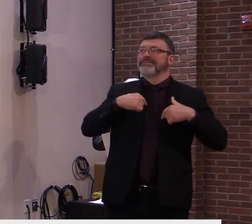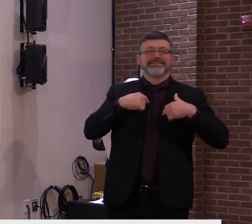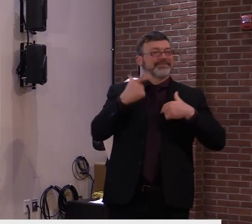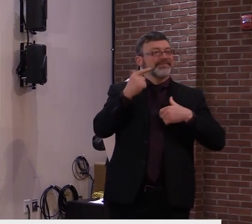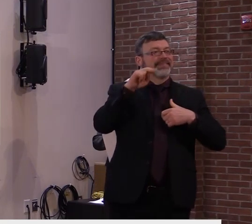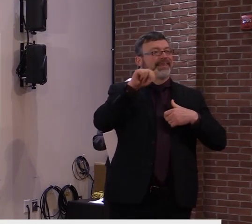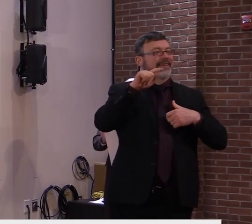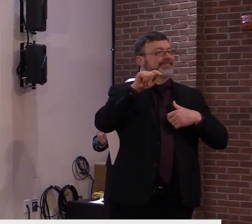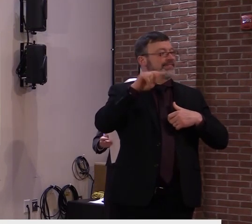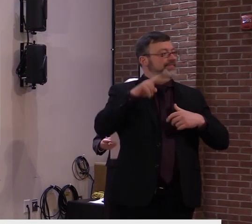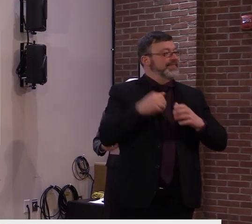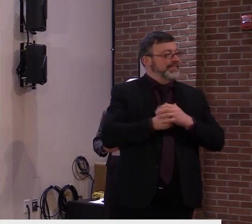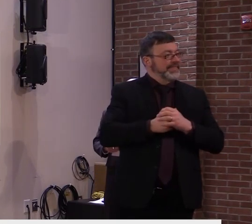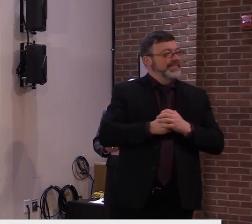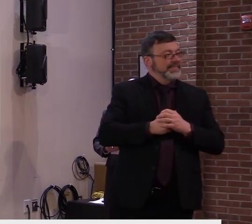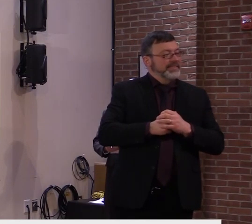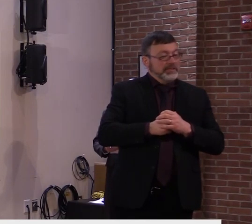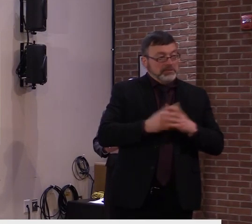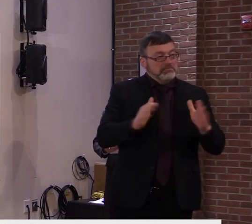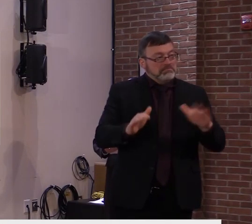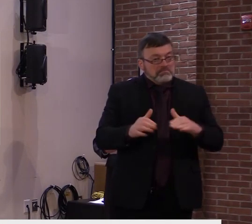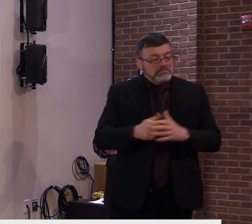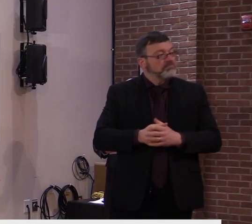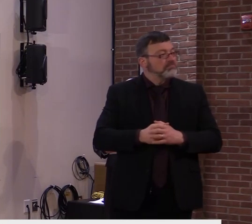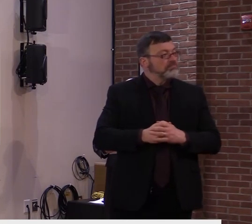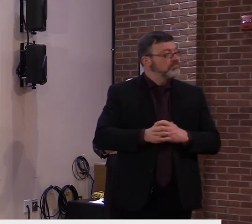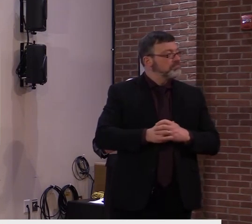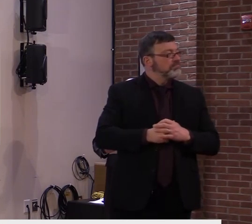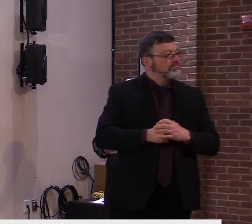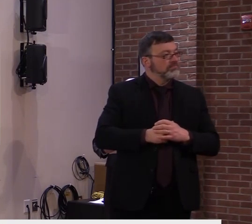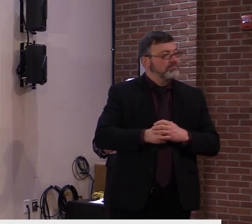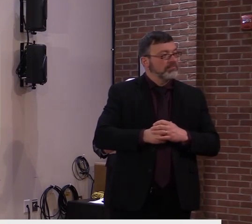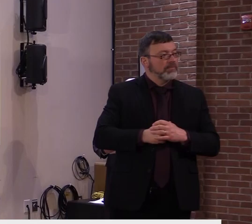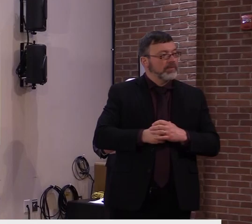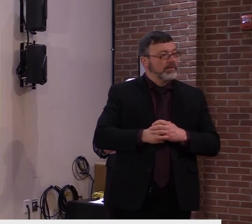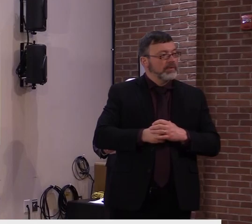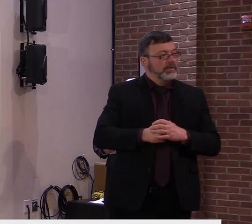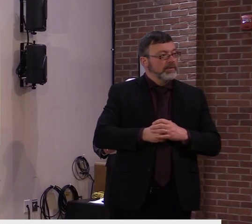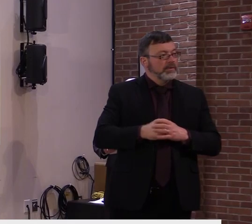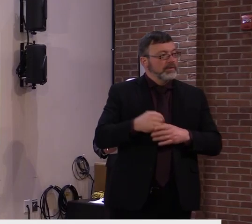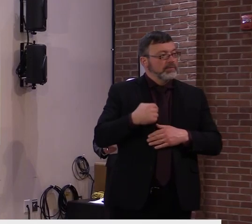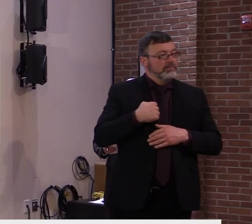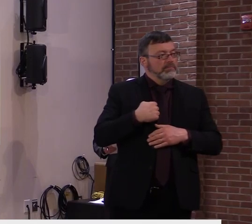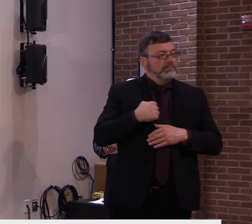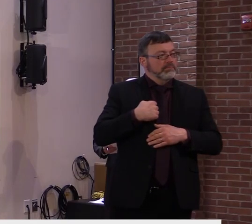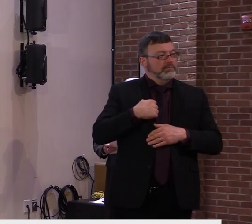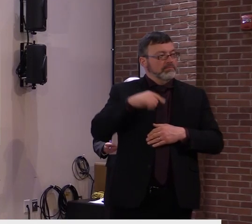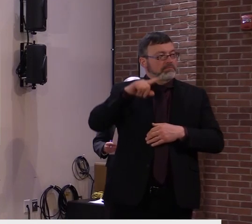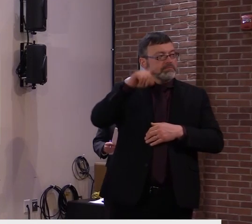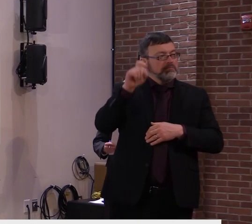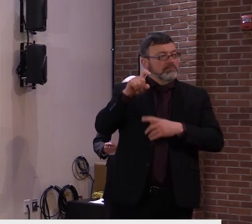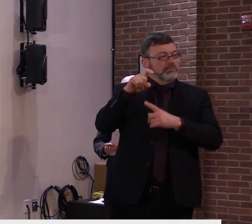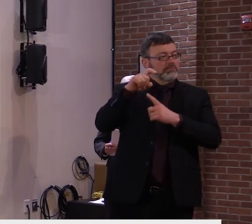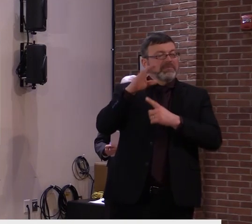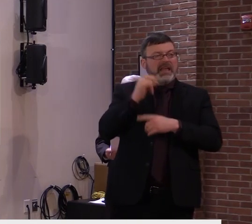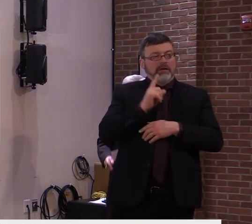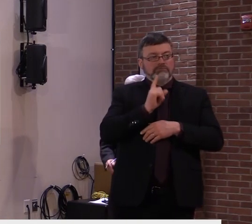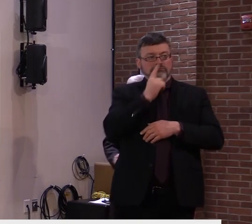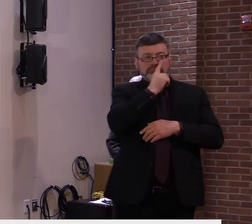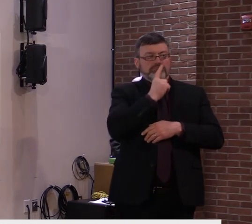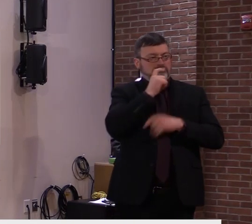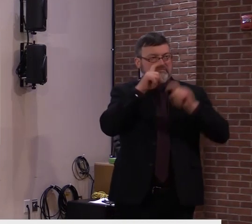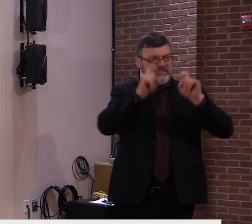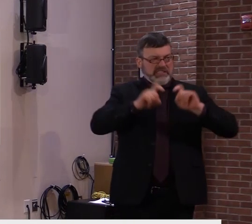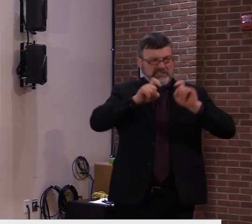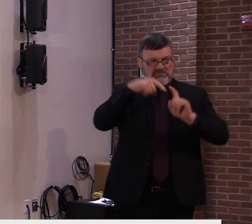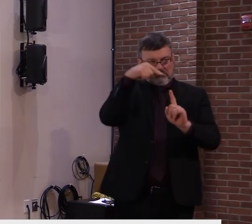Go ahead, Andrew. I had a question about PCR testing. I've been hearing